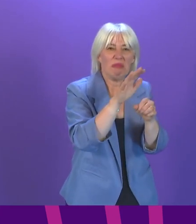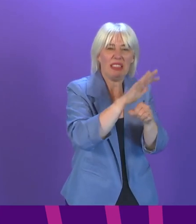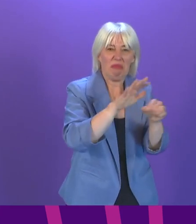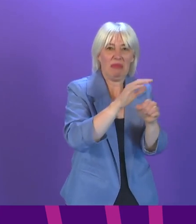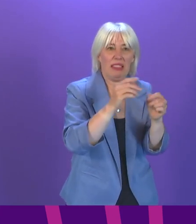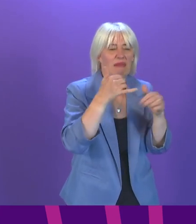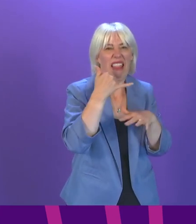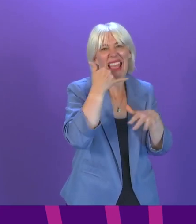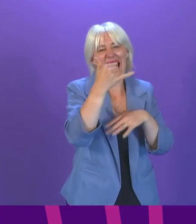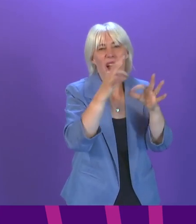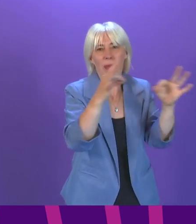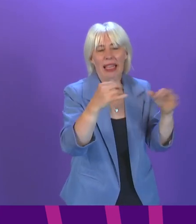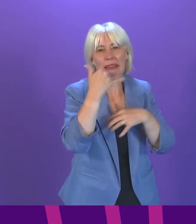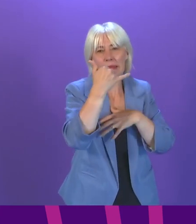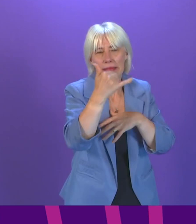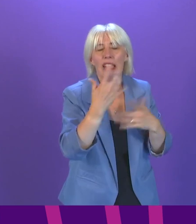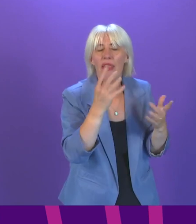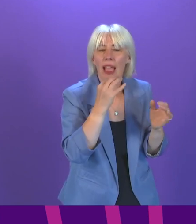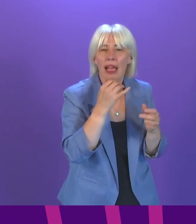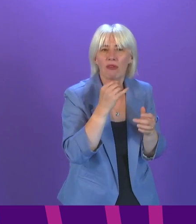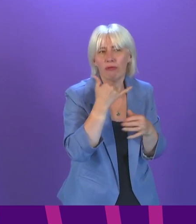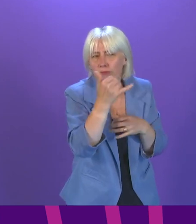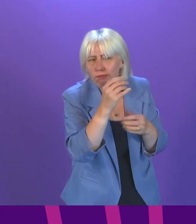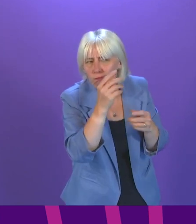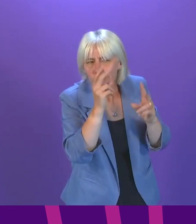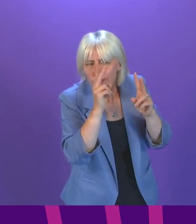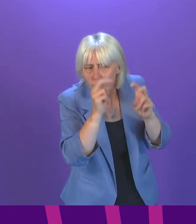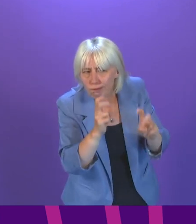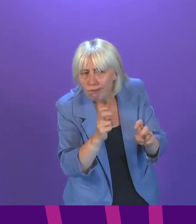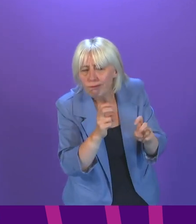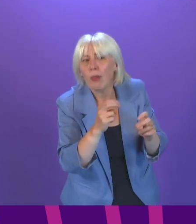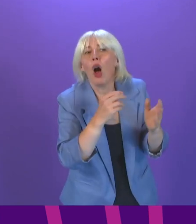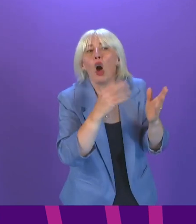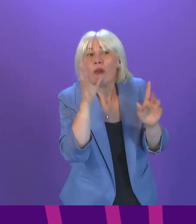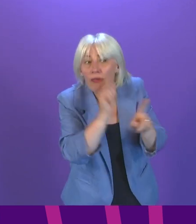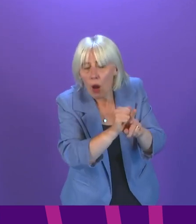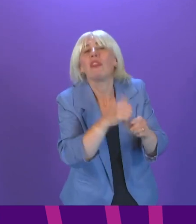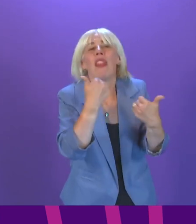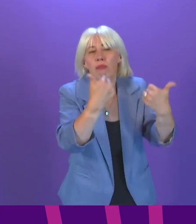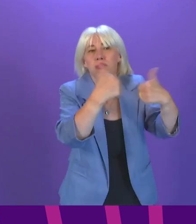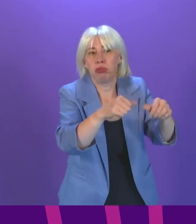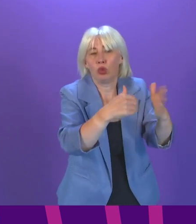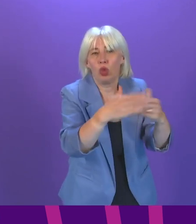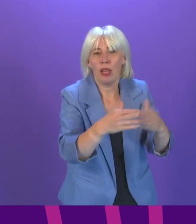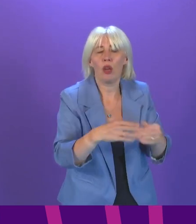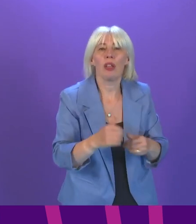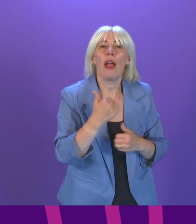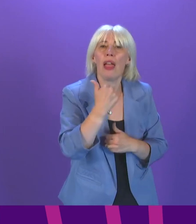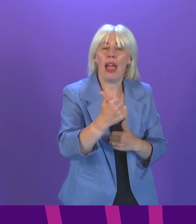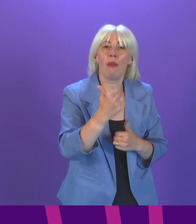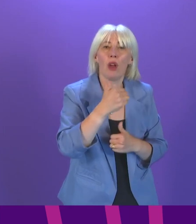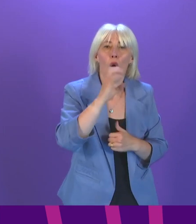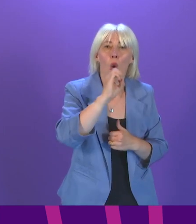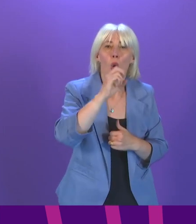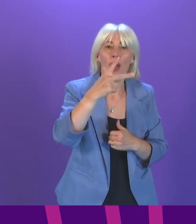and that will be investigated and rectified as quickly as possible. Just to provide the helpline number, it is